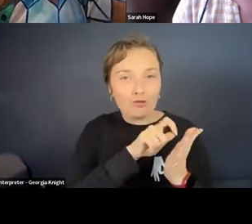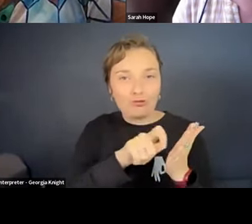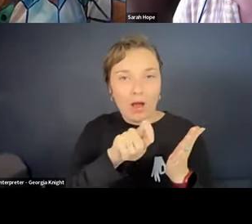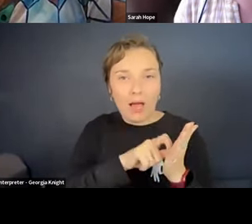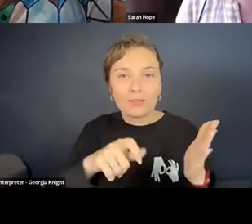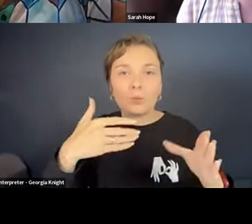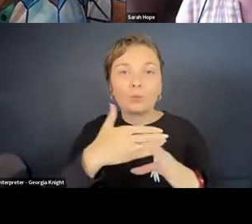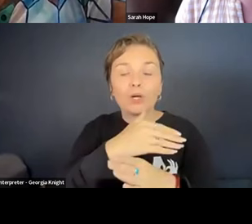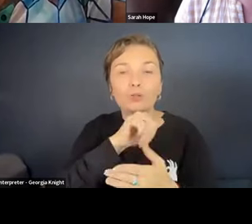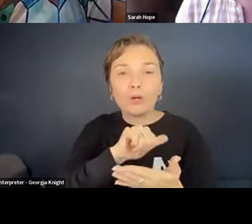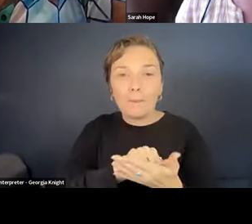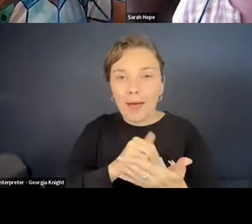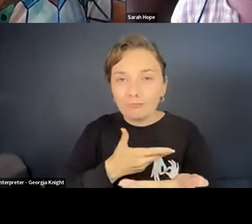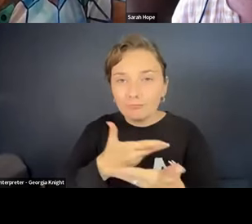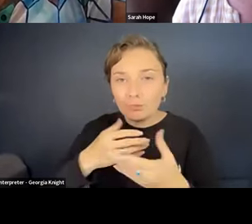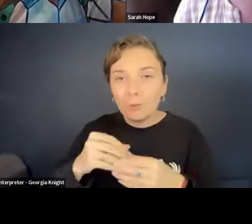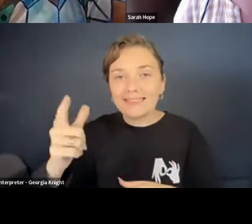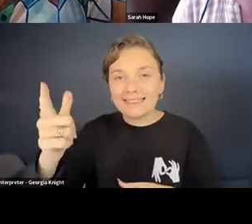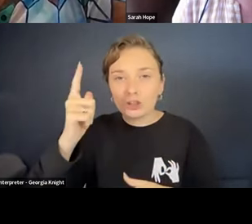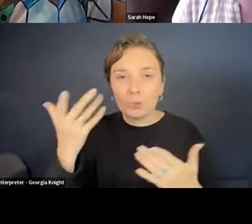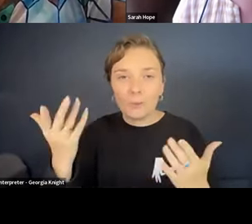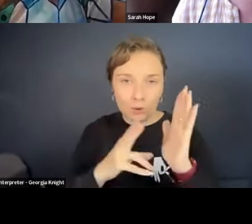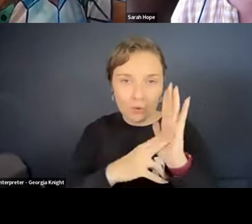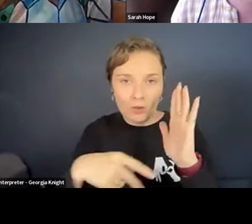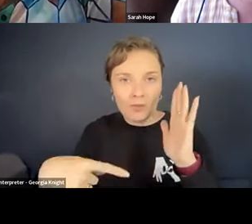with teachers in the Northern Territory.